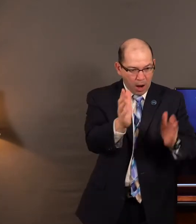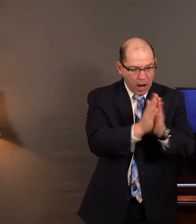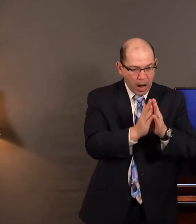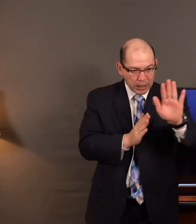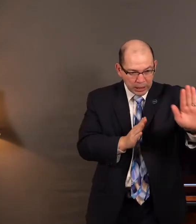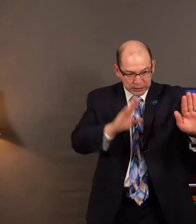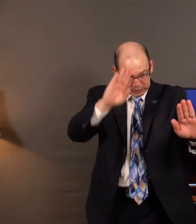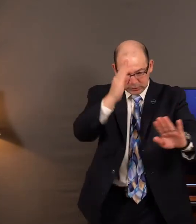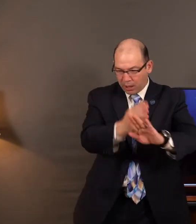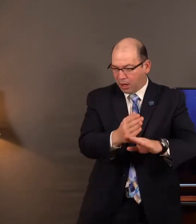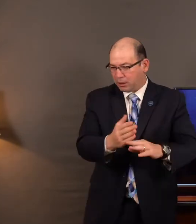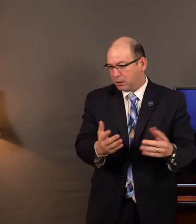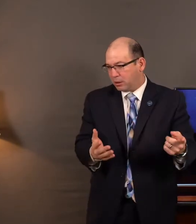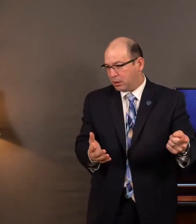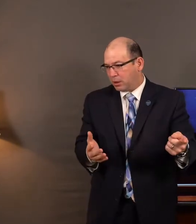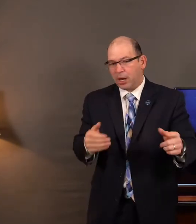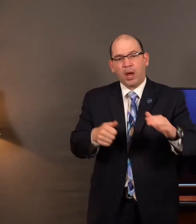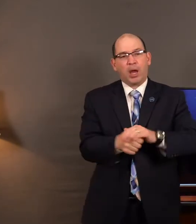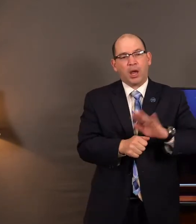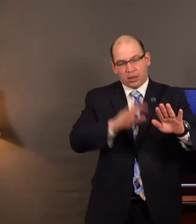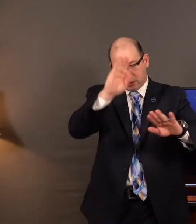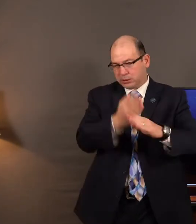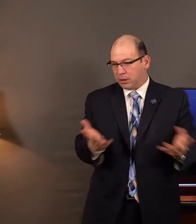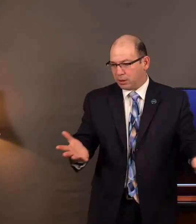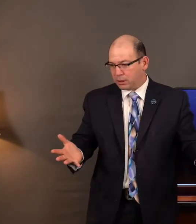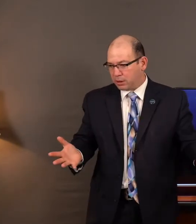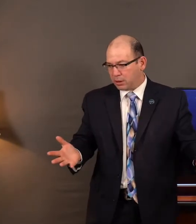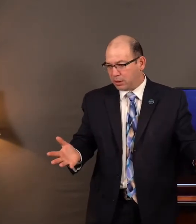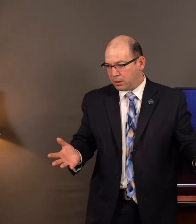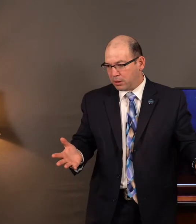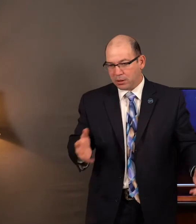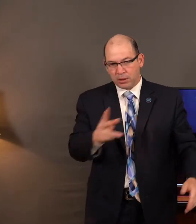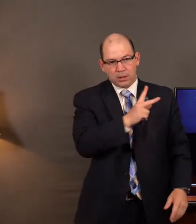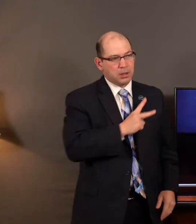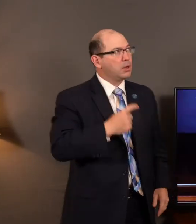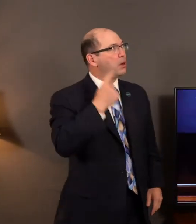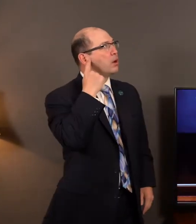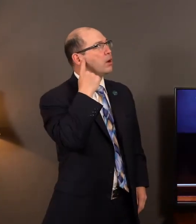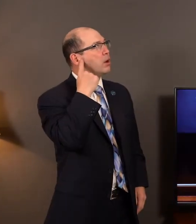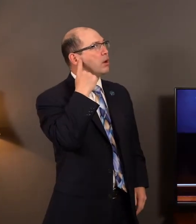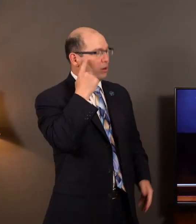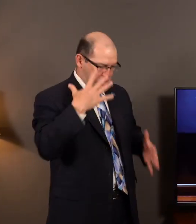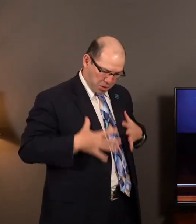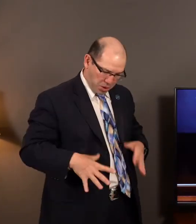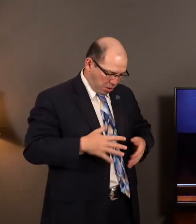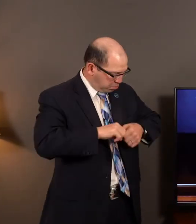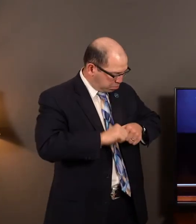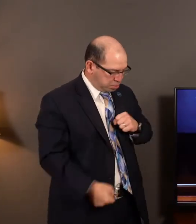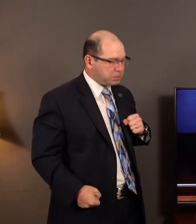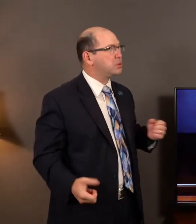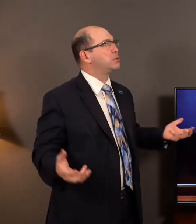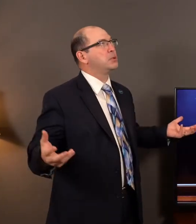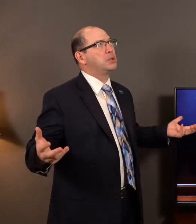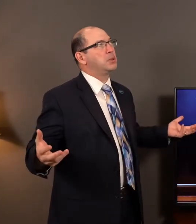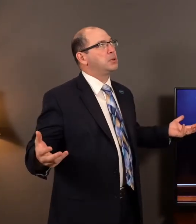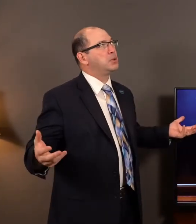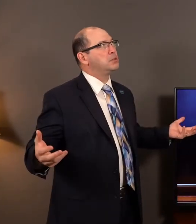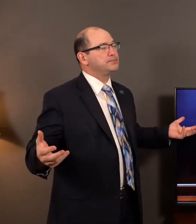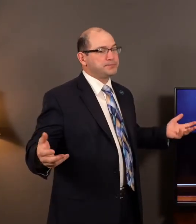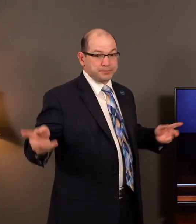son. And it came to pass when the king heard the words of the woman, that he ripped his clothes, and he passed by upon the wall. And the people looked, and